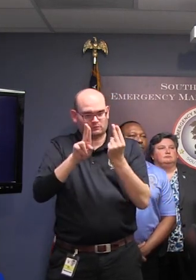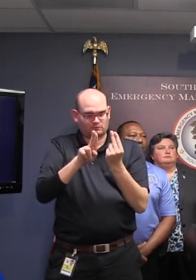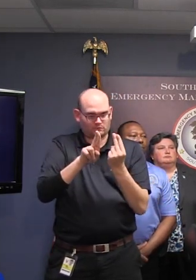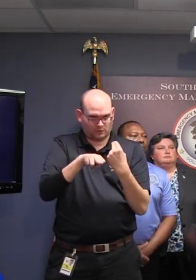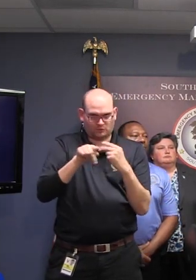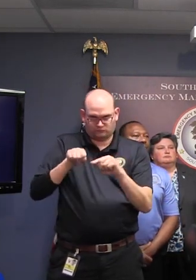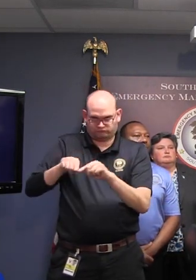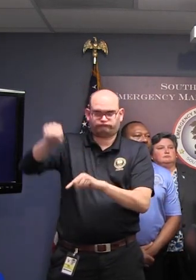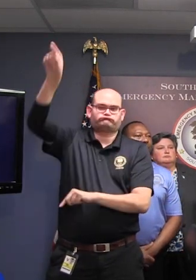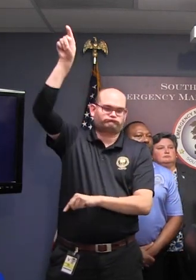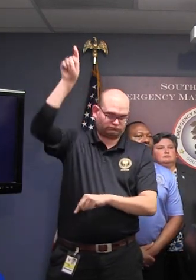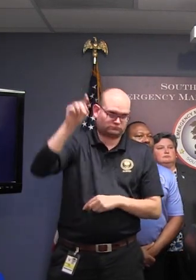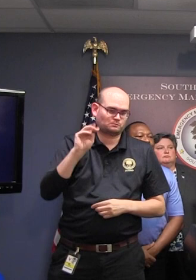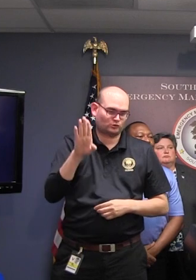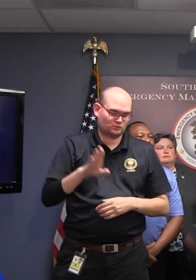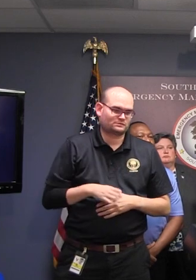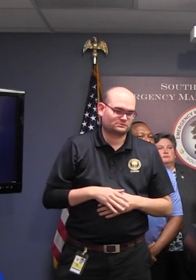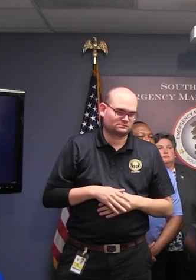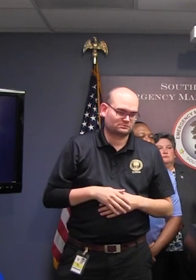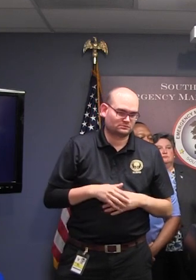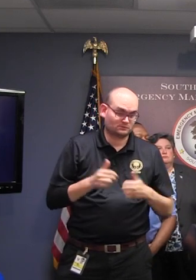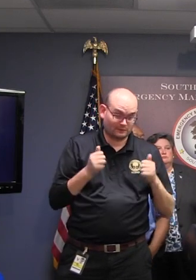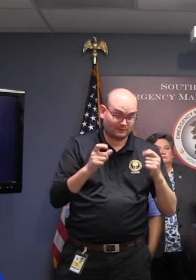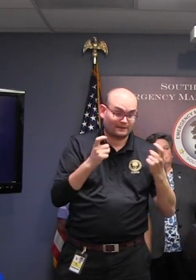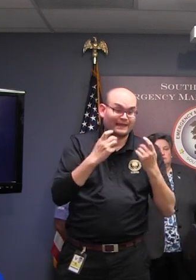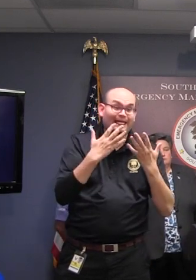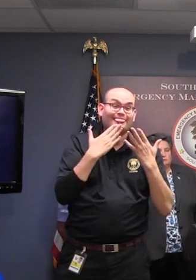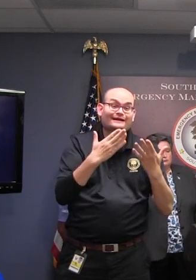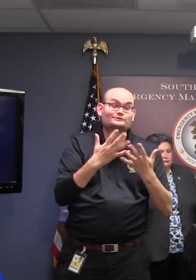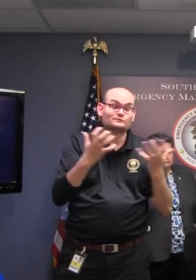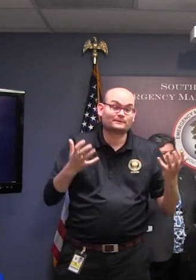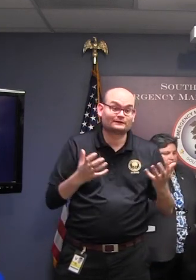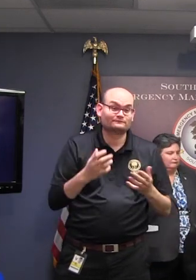Thank you very much, and we'll keep you informed. Thank you.